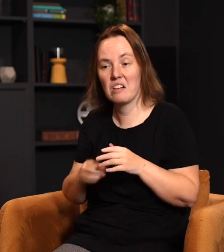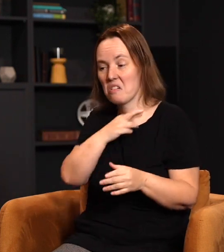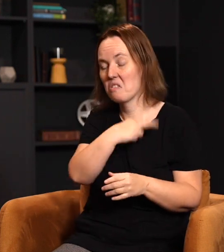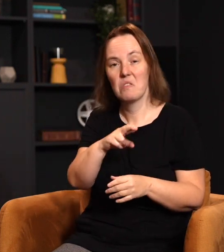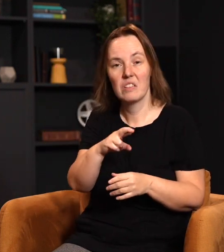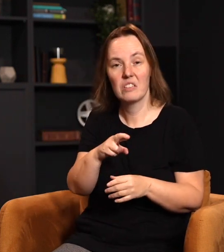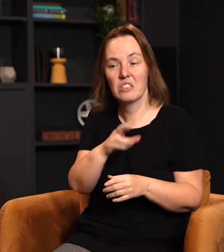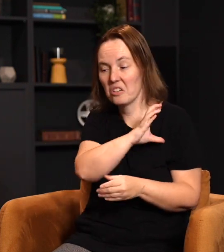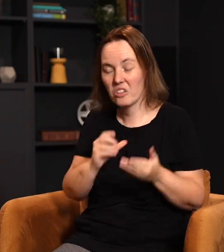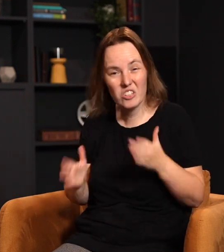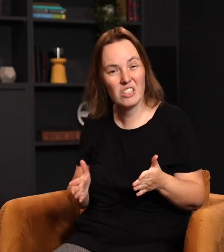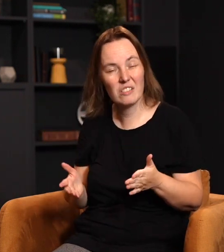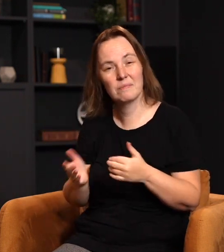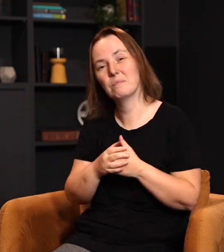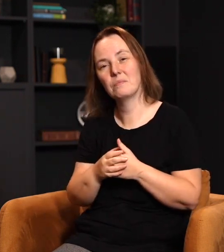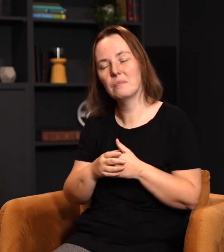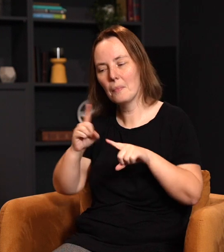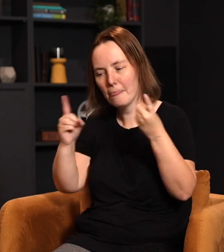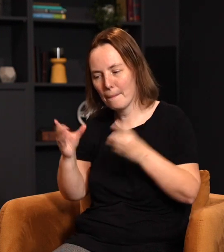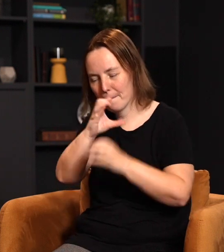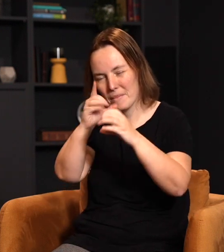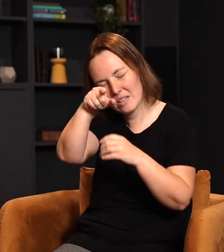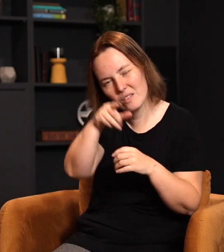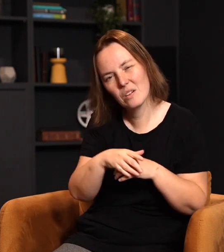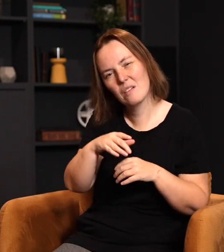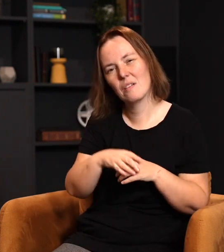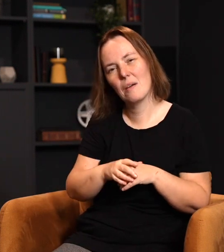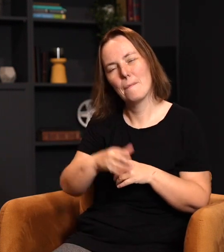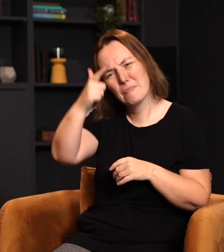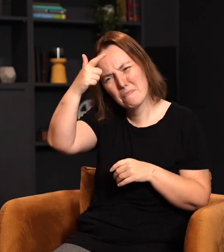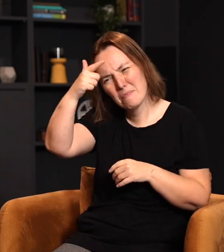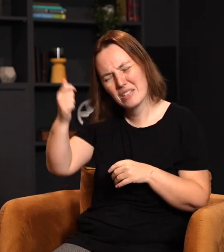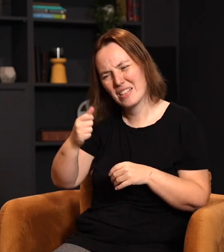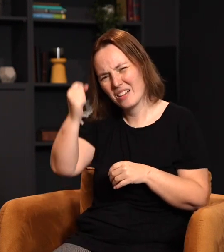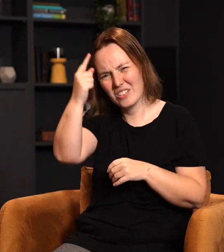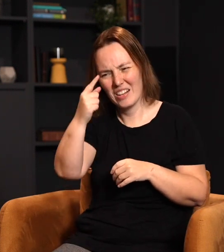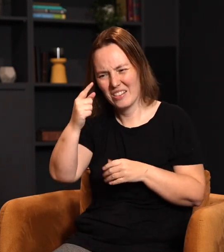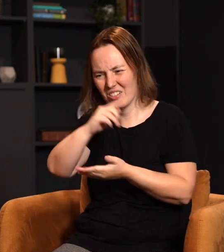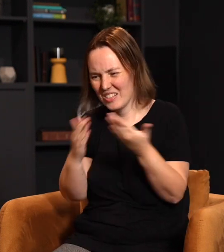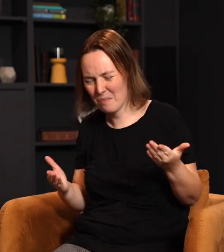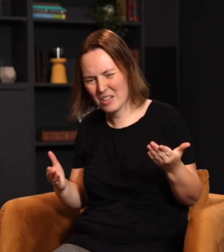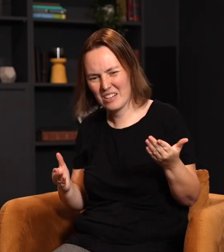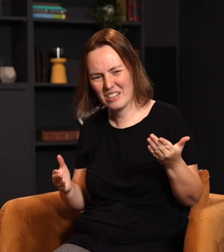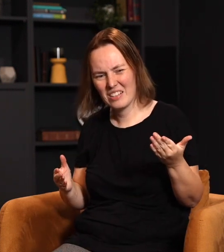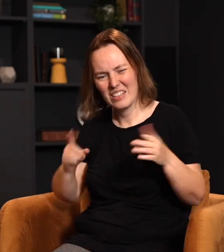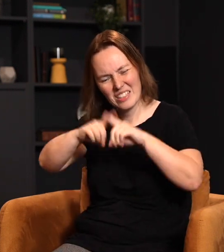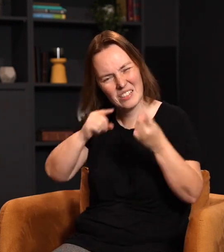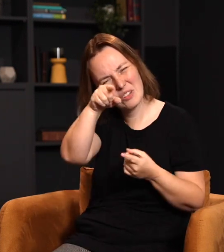might even get uncomfortable if talk about it, but they will seek you out because they recognize there's something upon your life. There's something that marks you out.